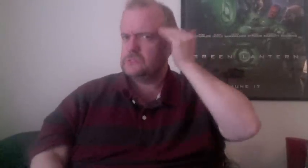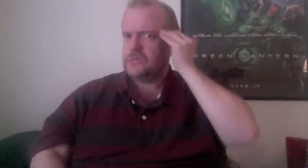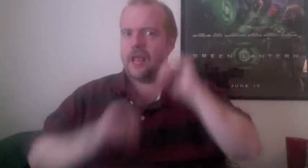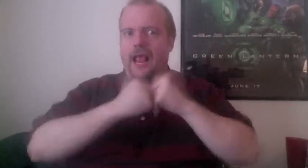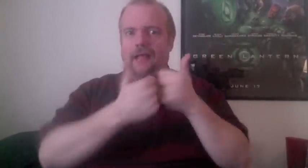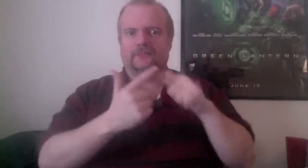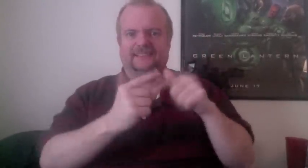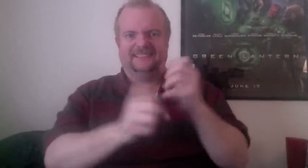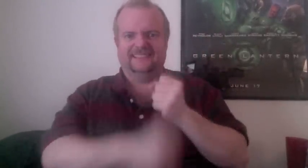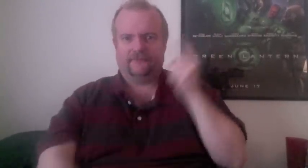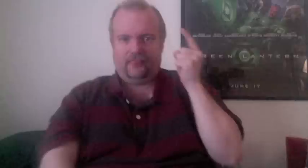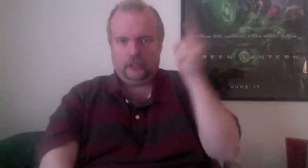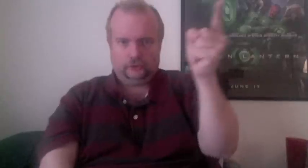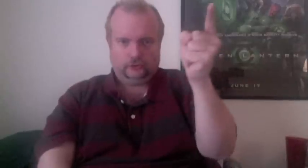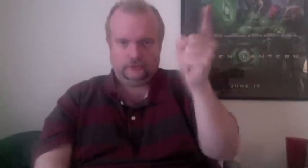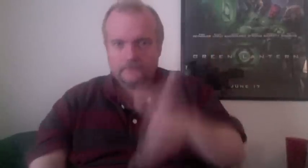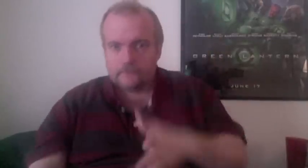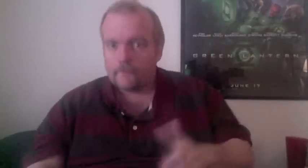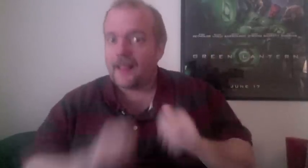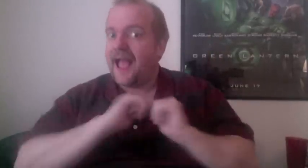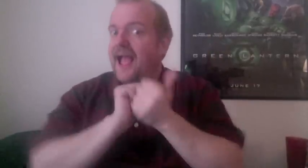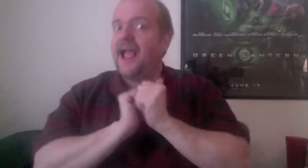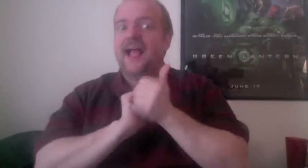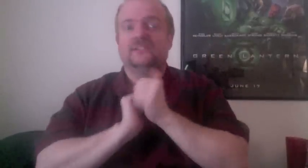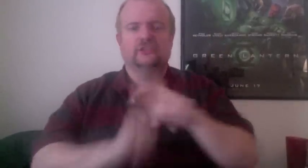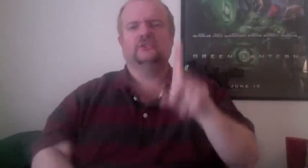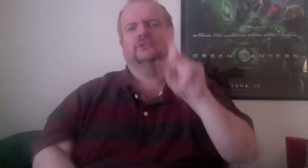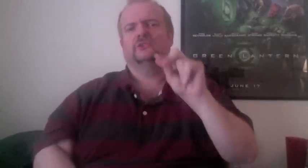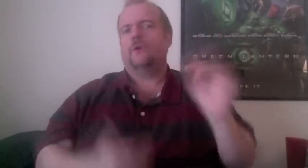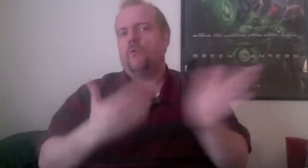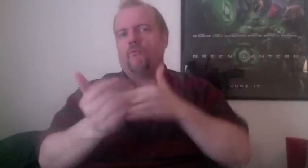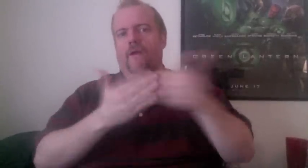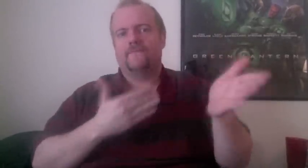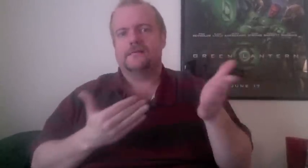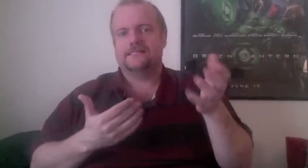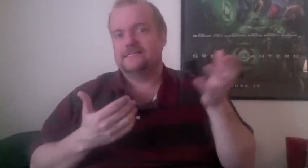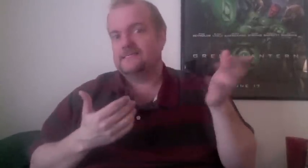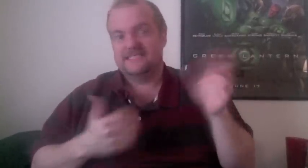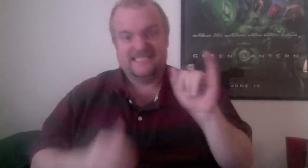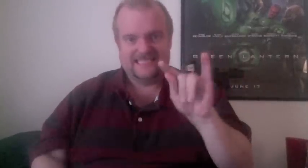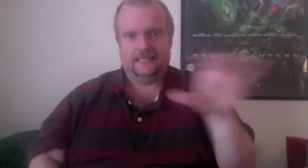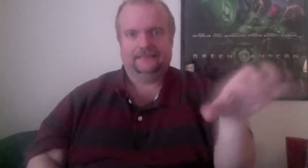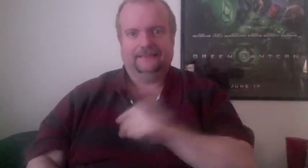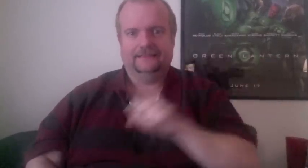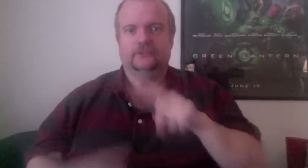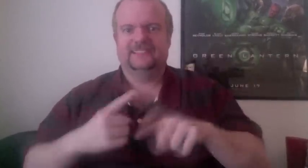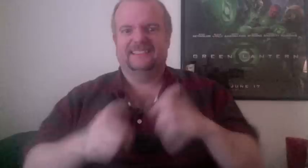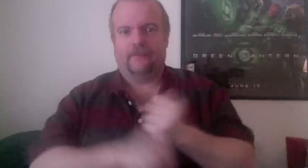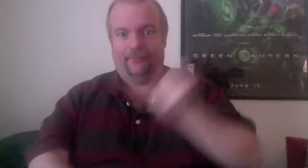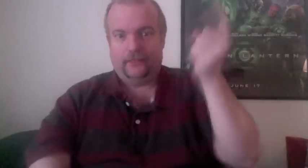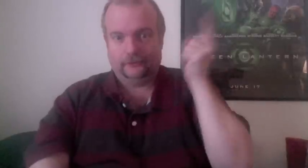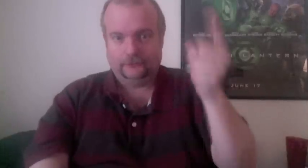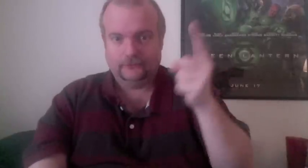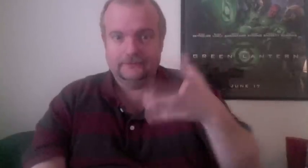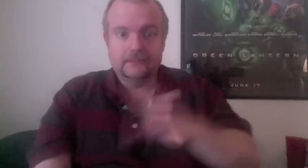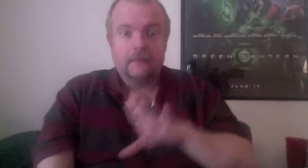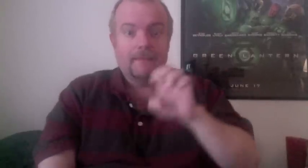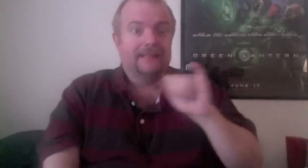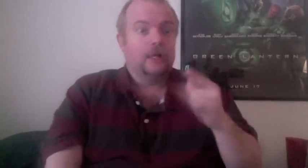that's why we continue to go back. One night, John was walking. He said, would something follow me? And I turned